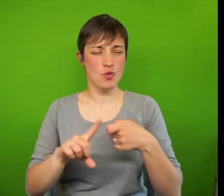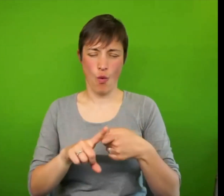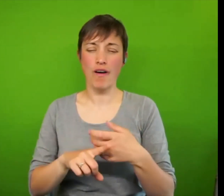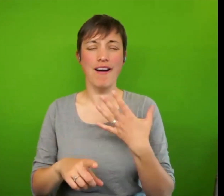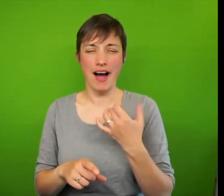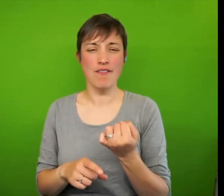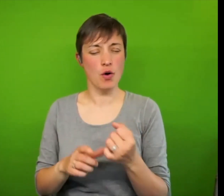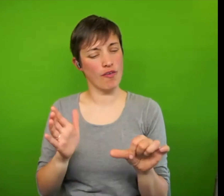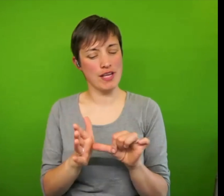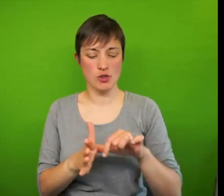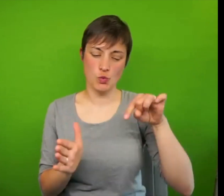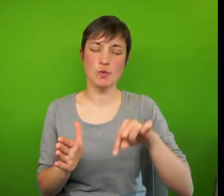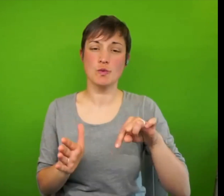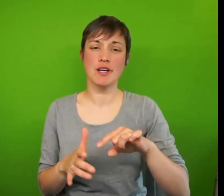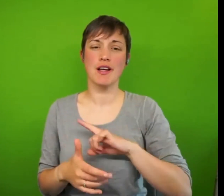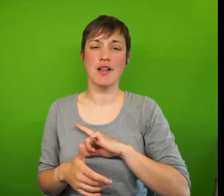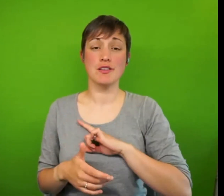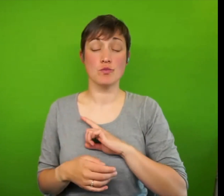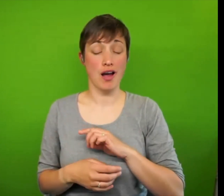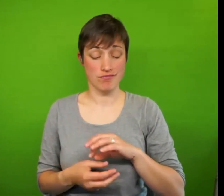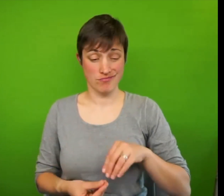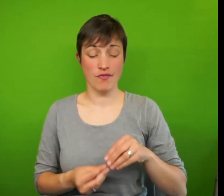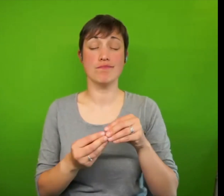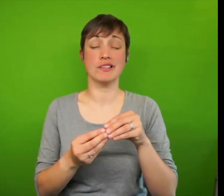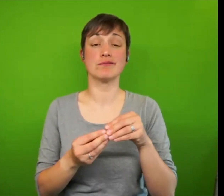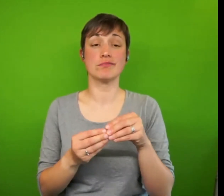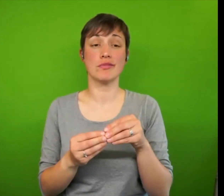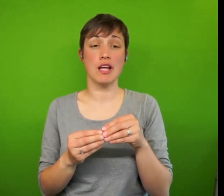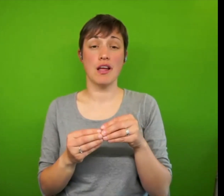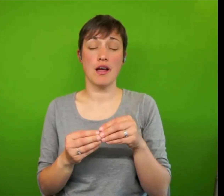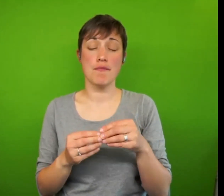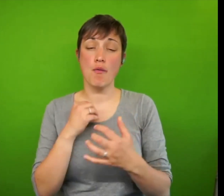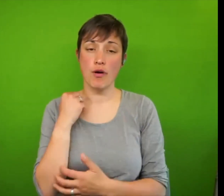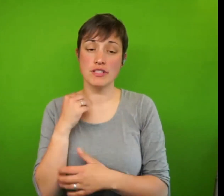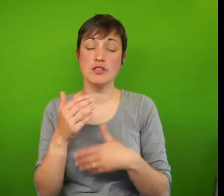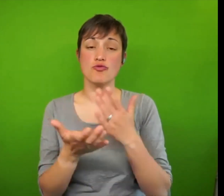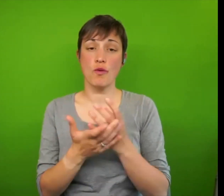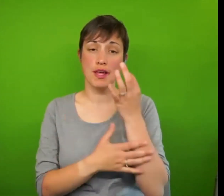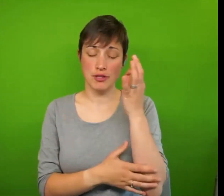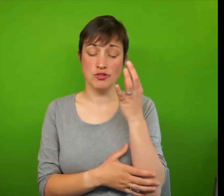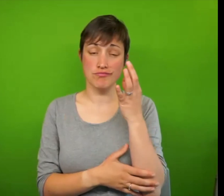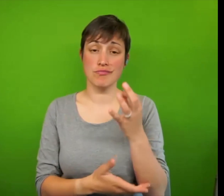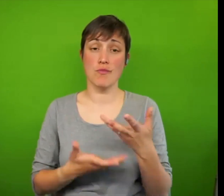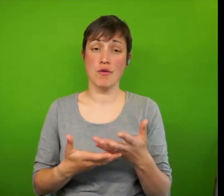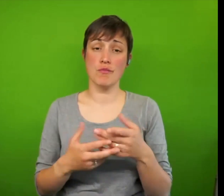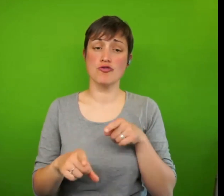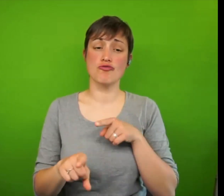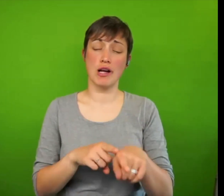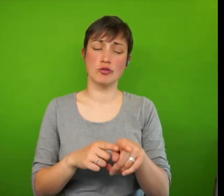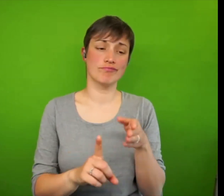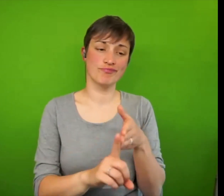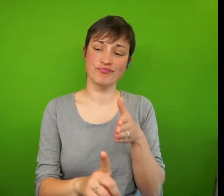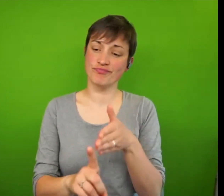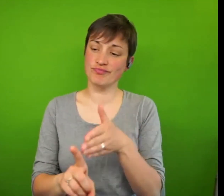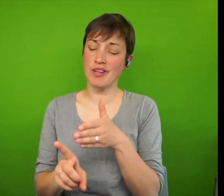which is why we are developing a property truth commission. So I did put in the chat that we are currently trying to identify community commissioners who would